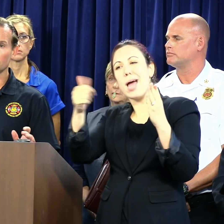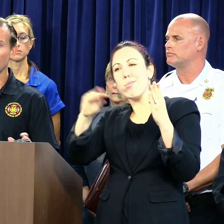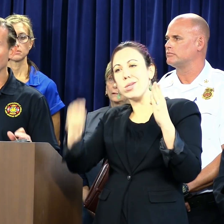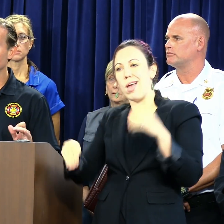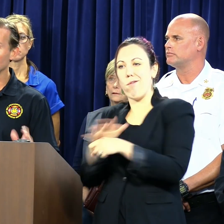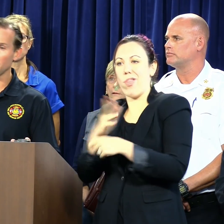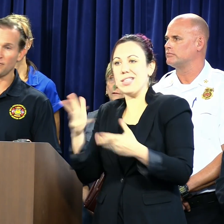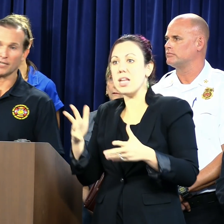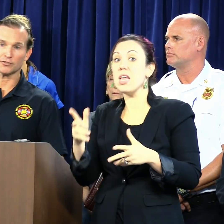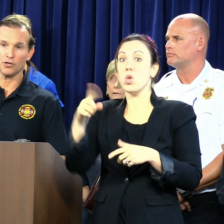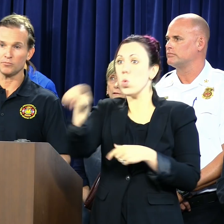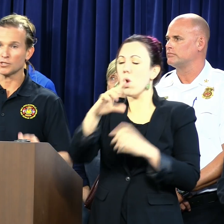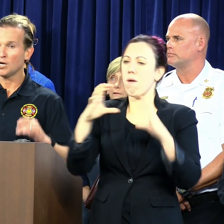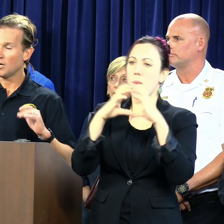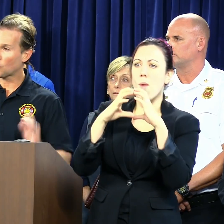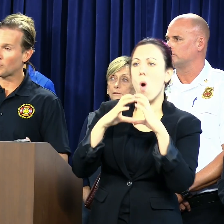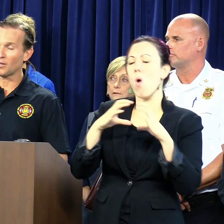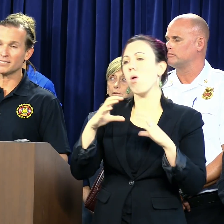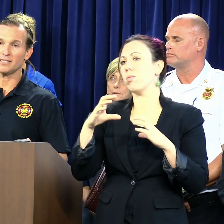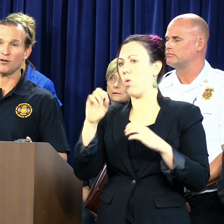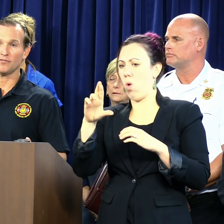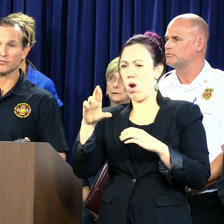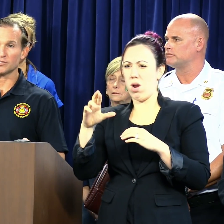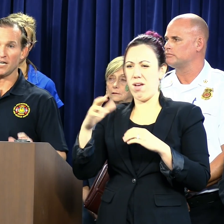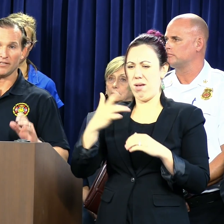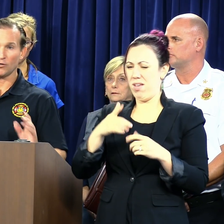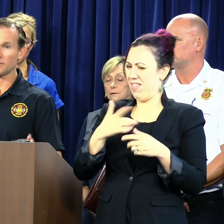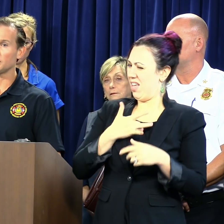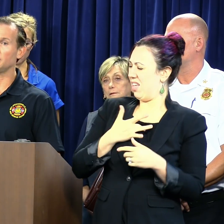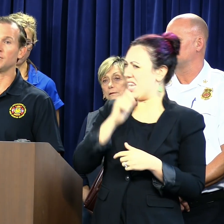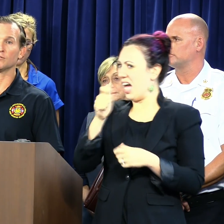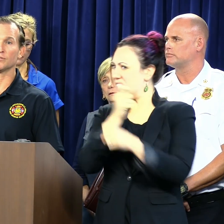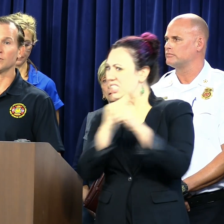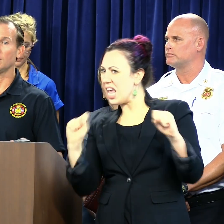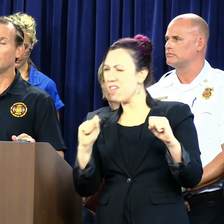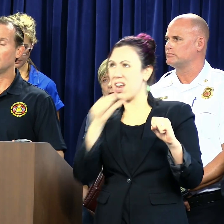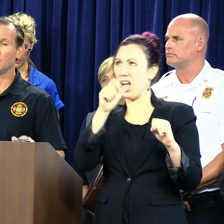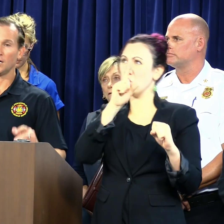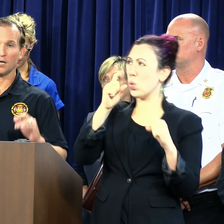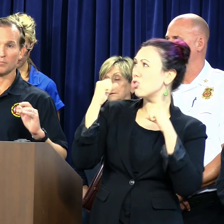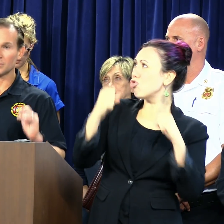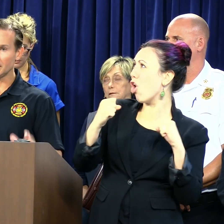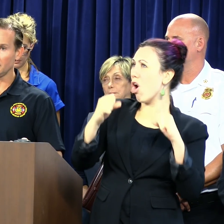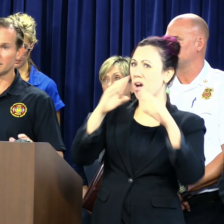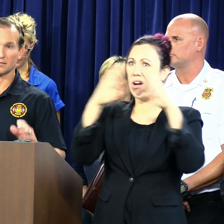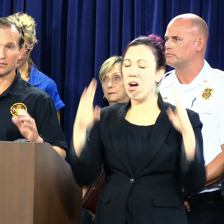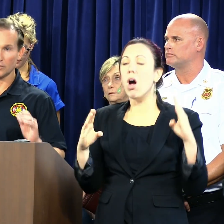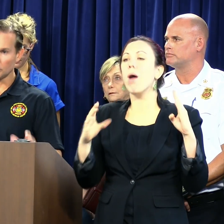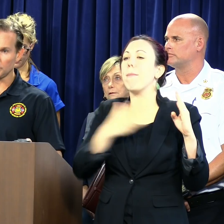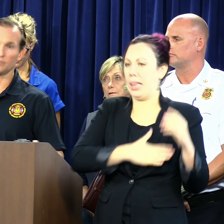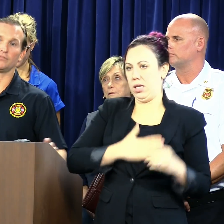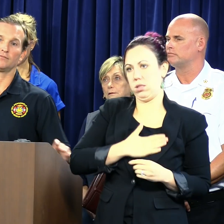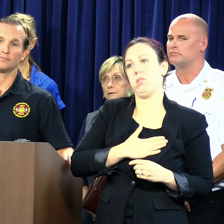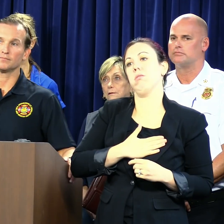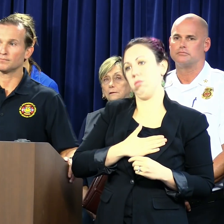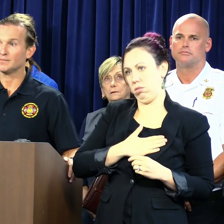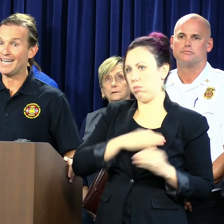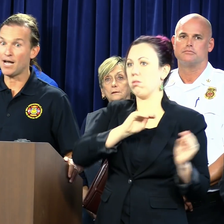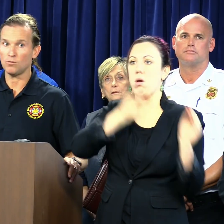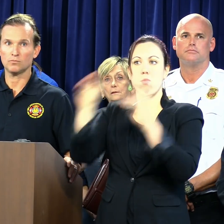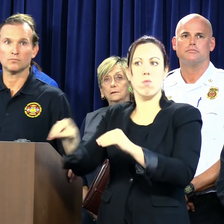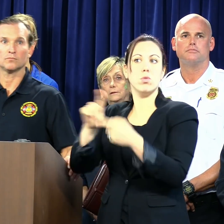zones, mobile homes, manufactured homes, or a place they don't feel safe, they don't have safe shelter, please go to a shelter.